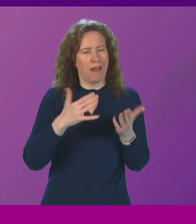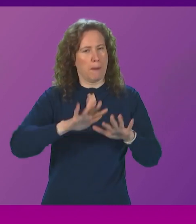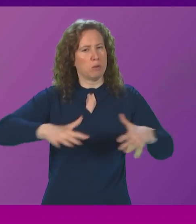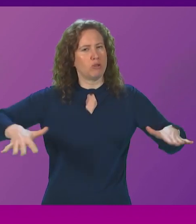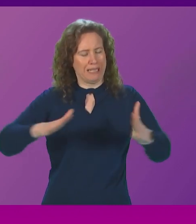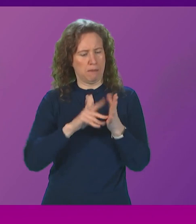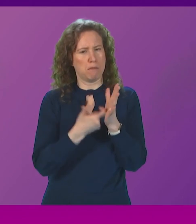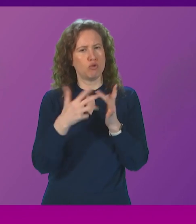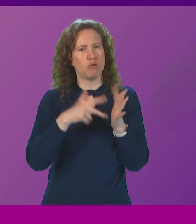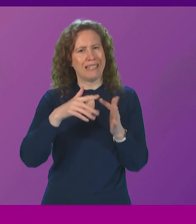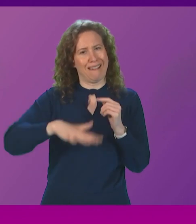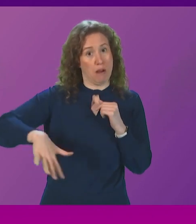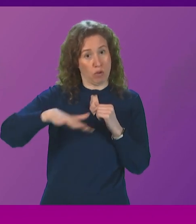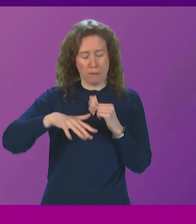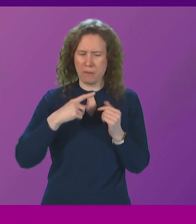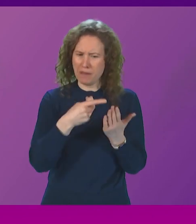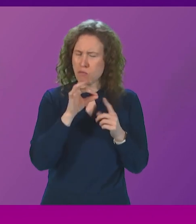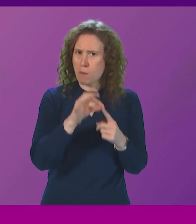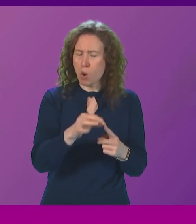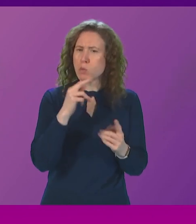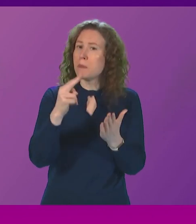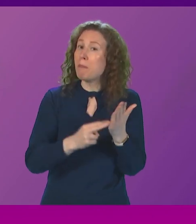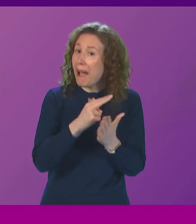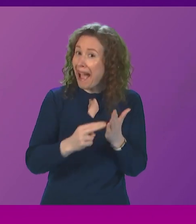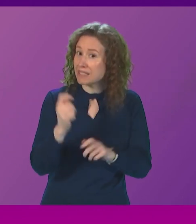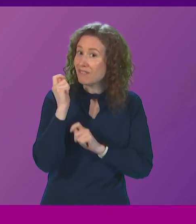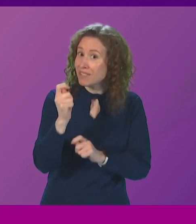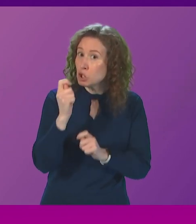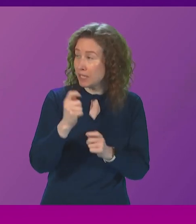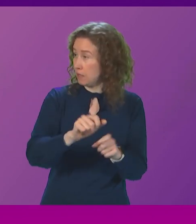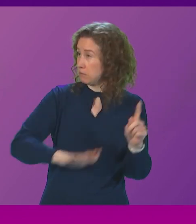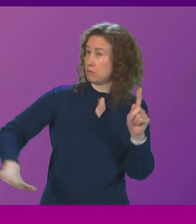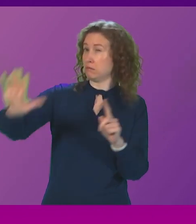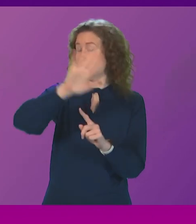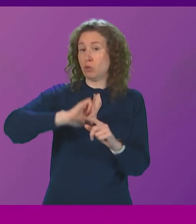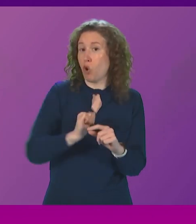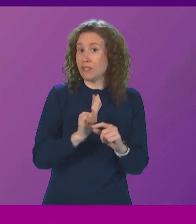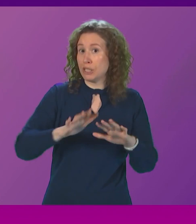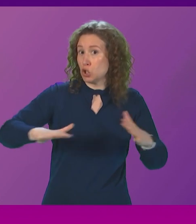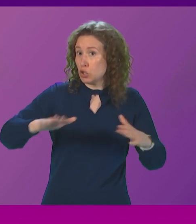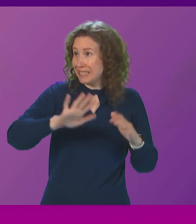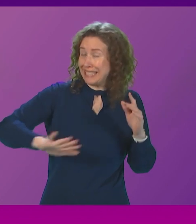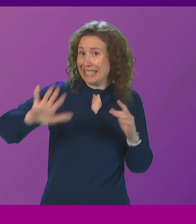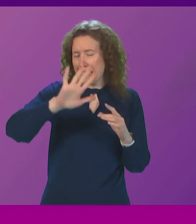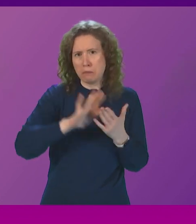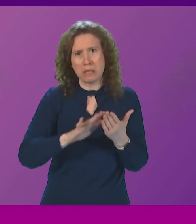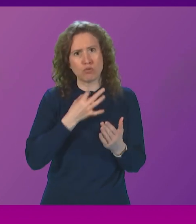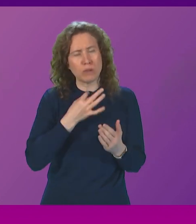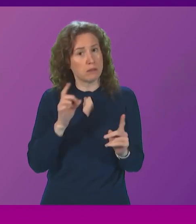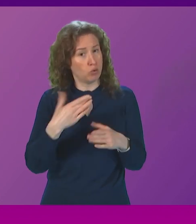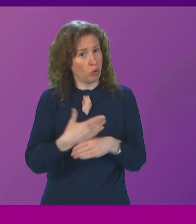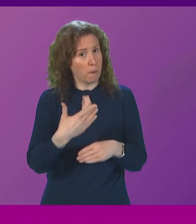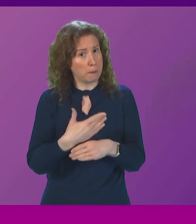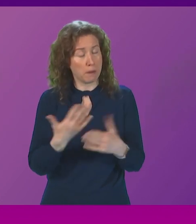reckless proposals would ban fishing in large parts of Scotland's seas. They would risk thousands of jobs.